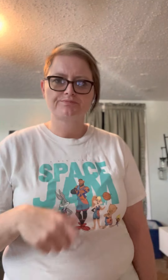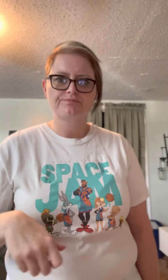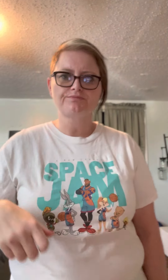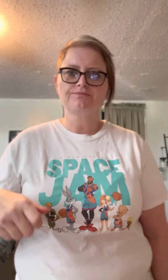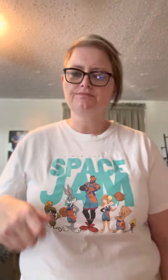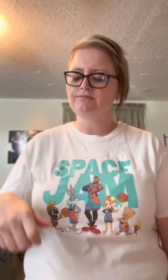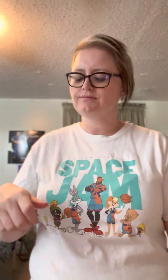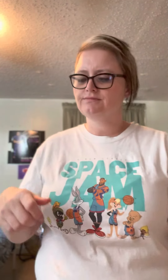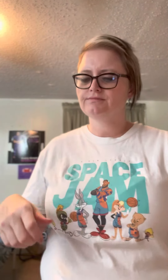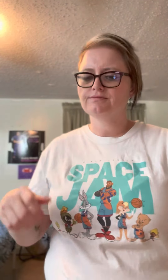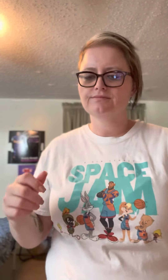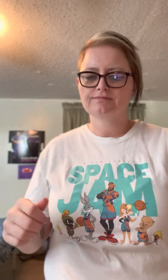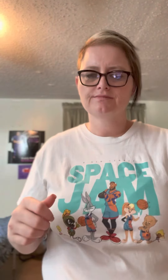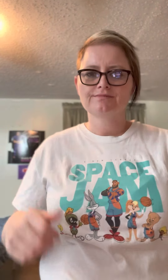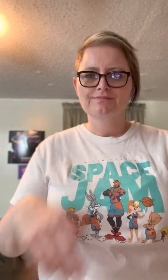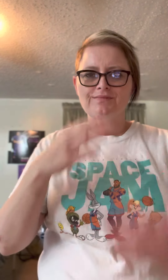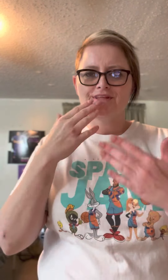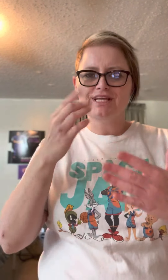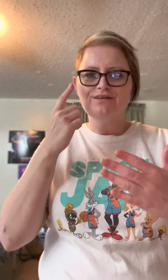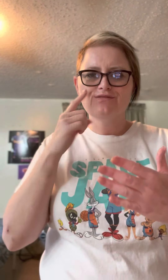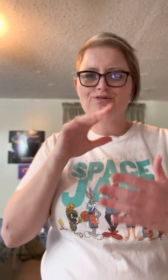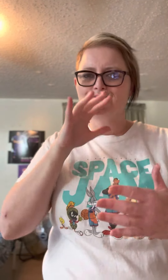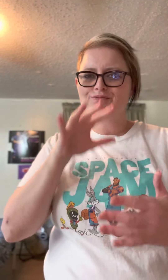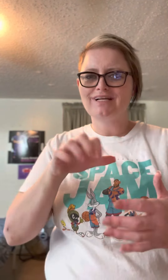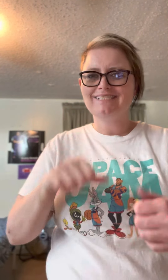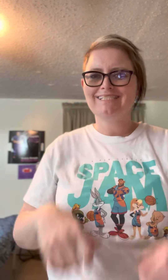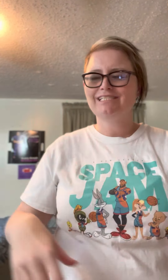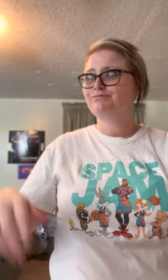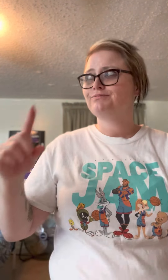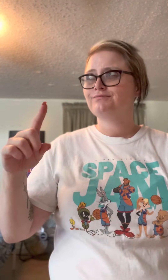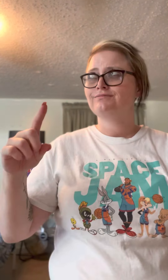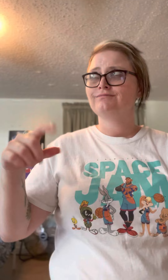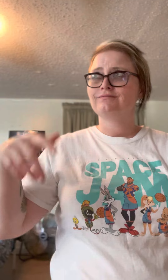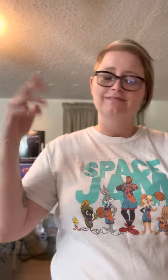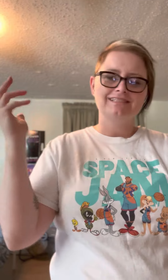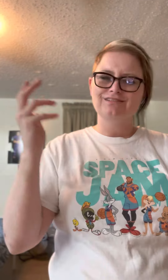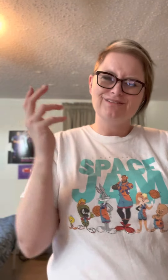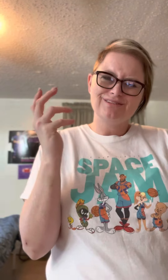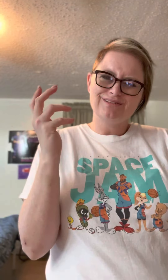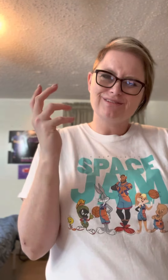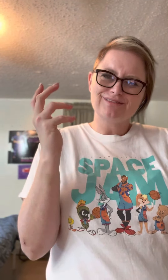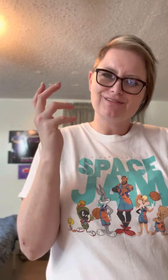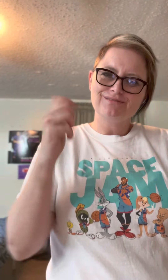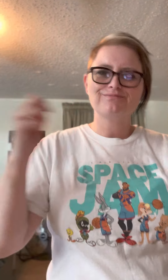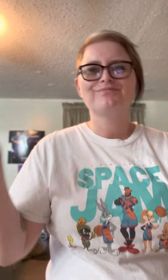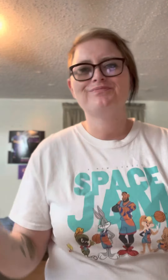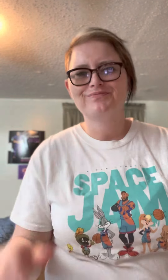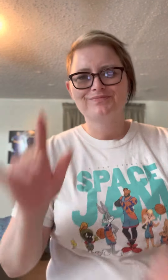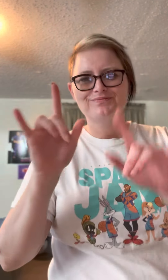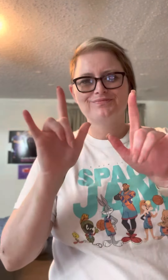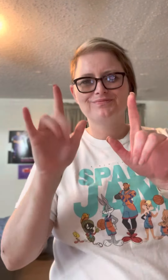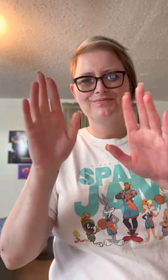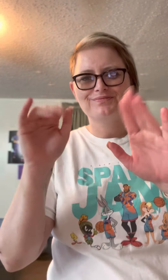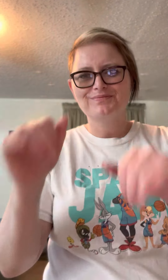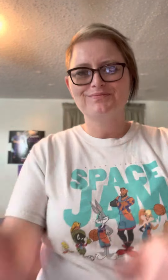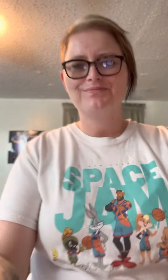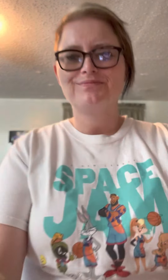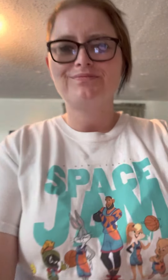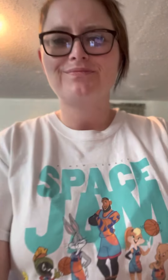should should You You You You